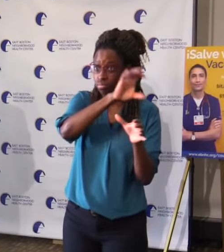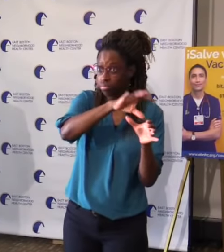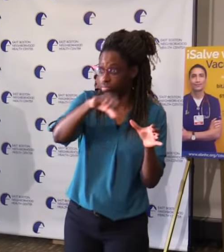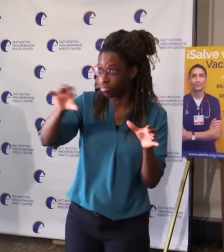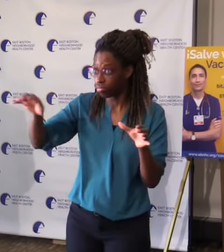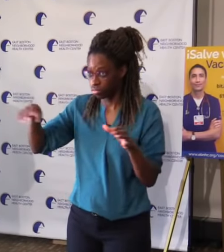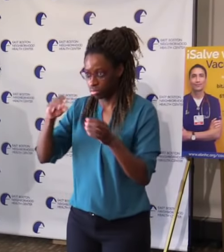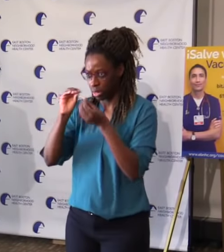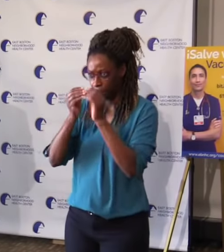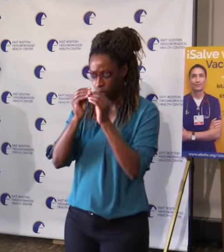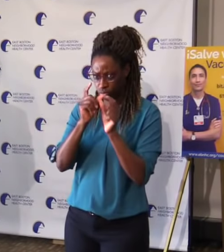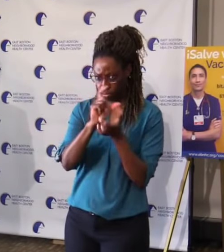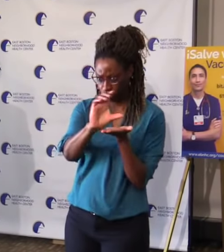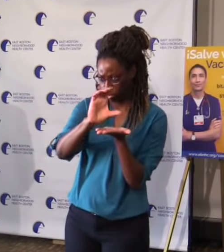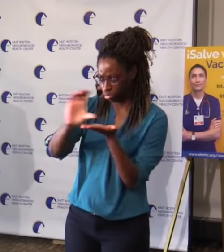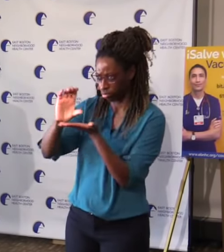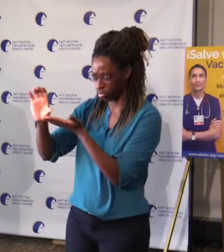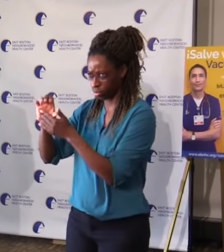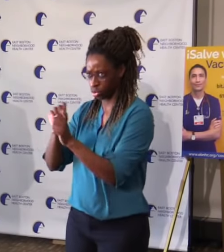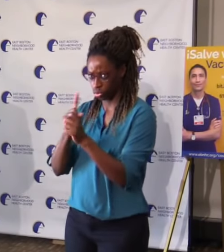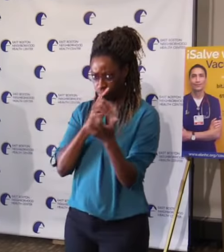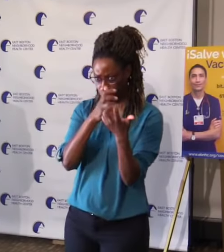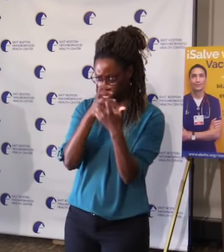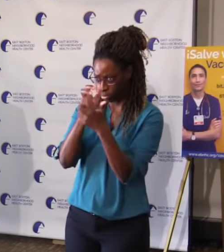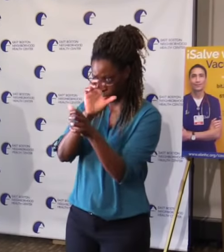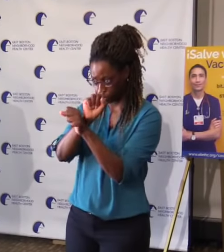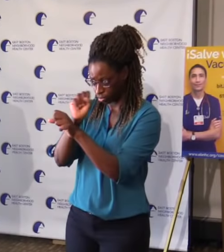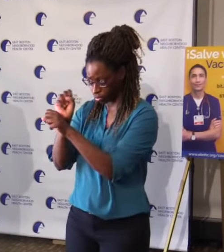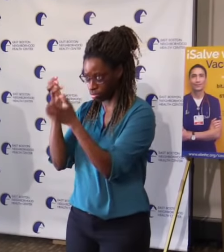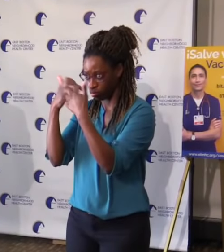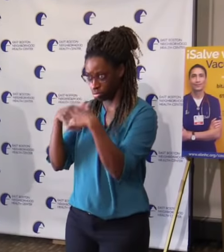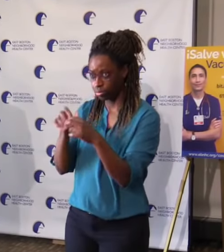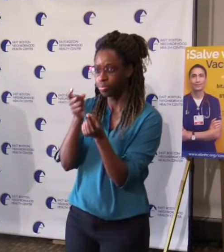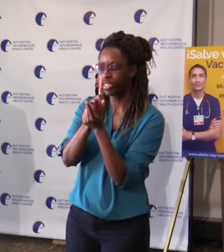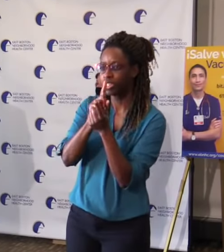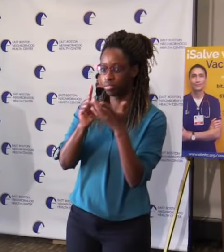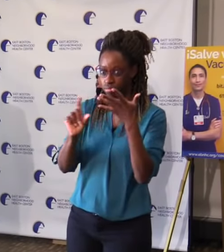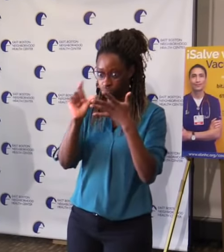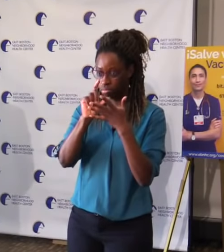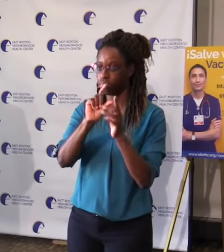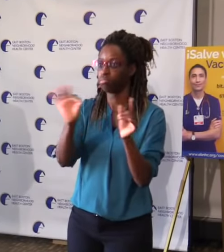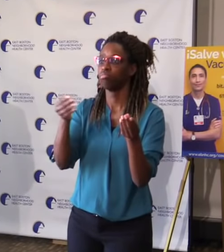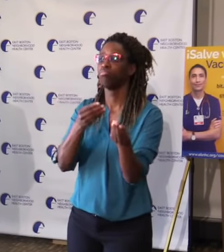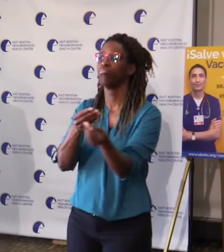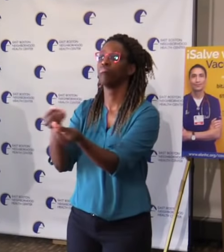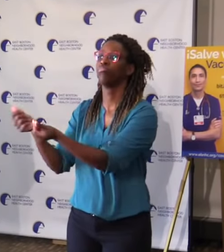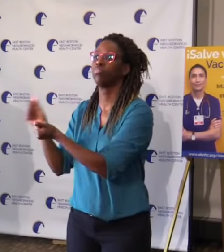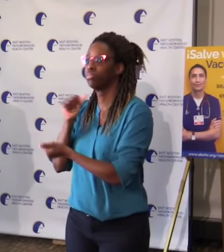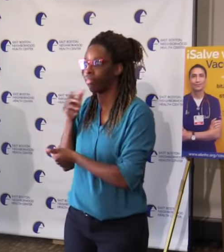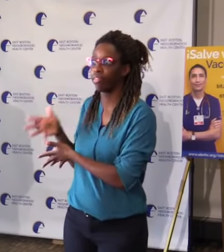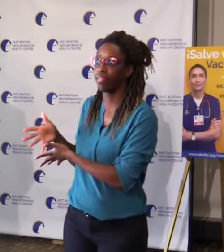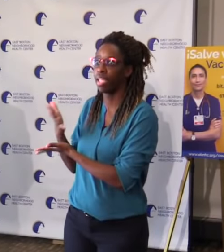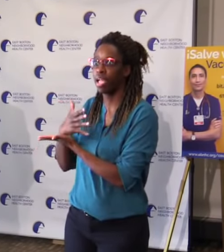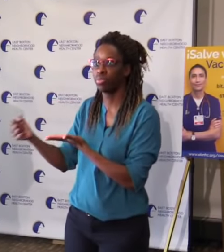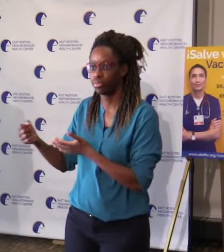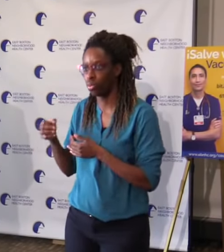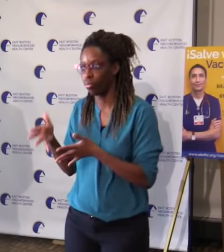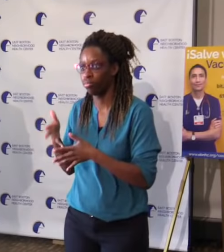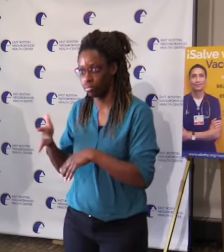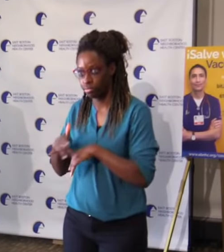appointments that they have. And the most important message I would put out today to everybody is if you have an appointment,